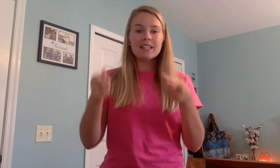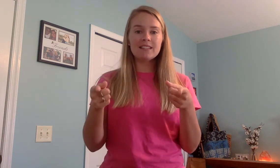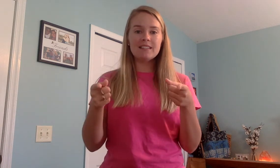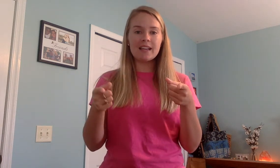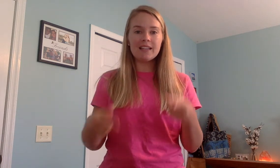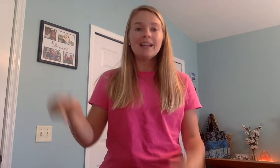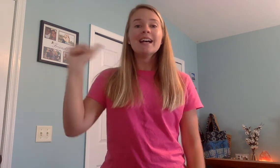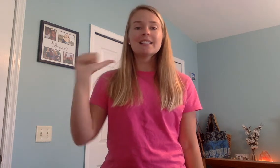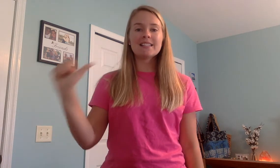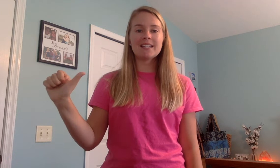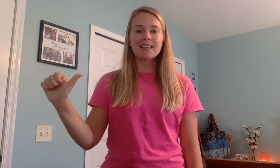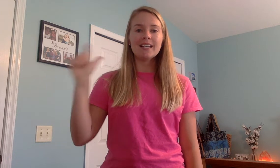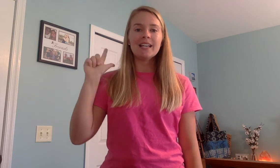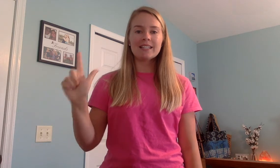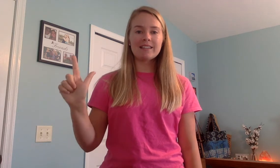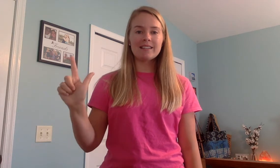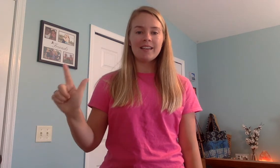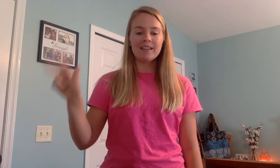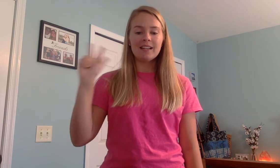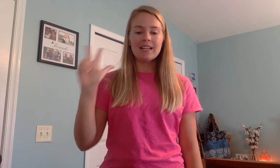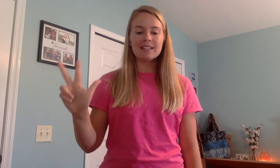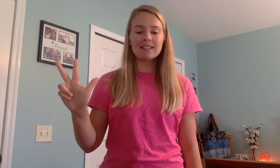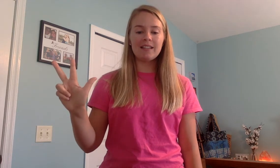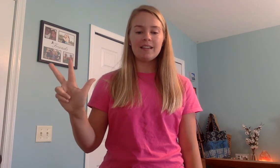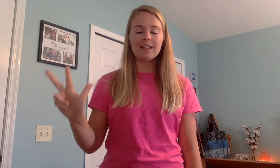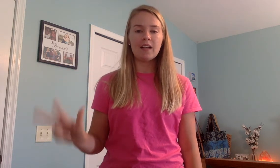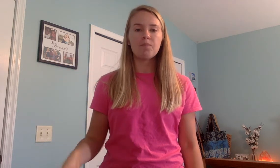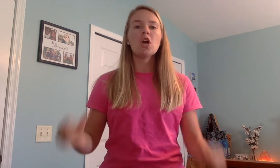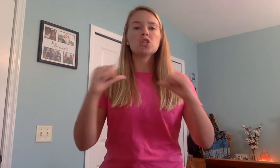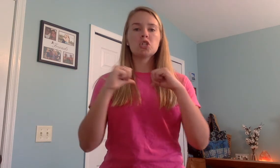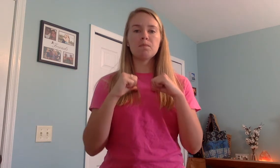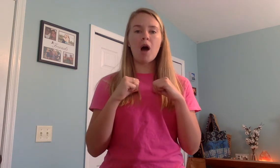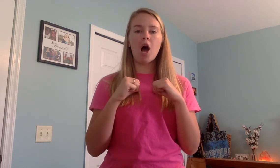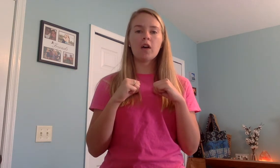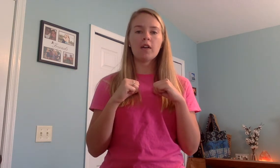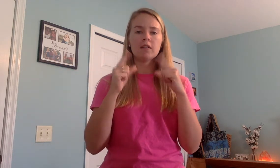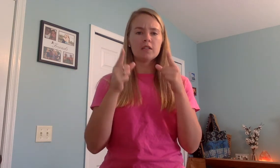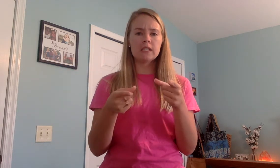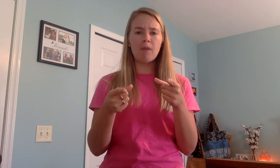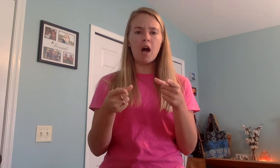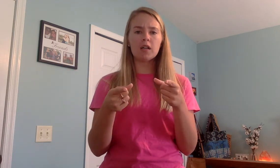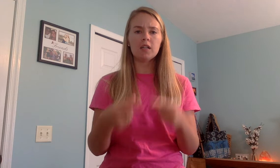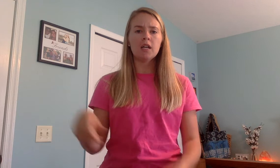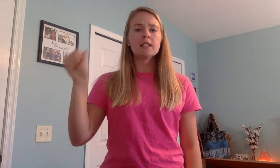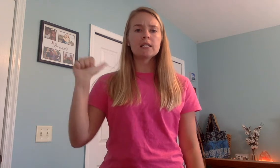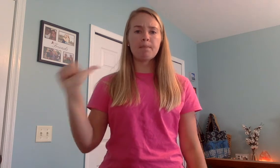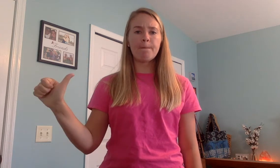stick, st, st, st. Smock, smock, sm,